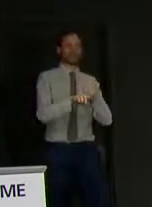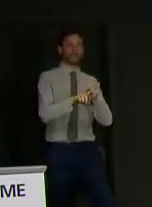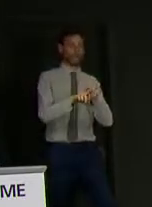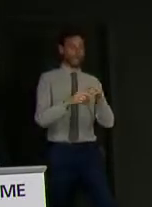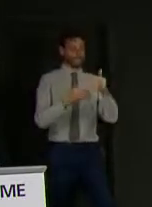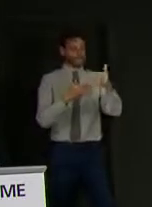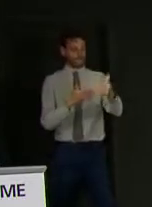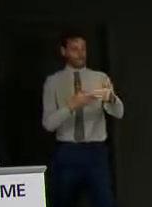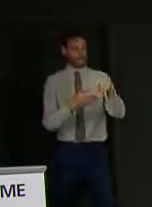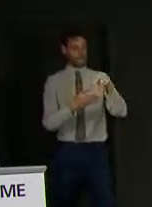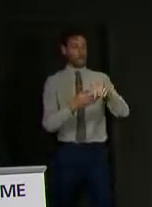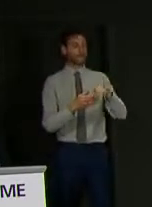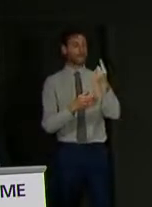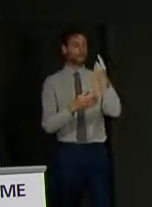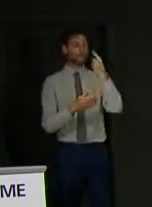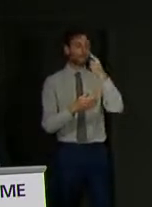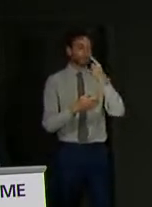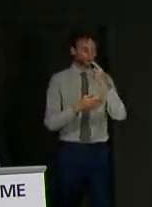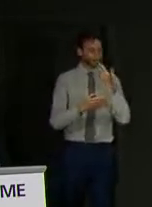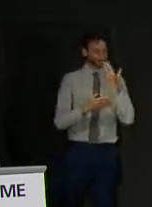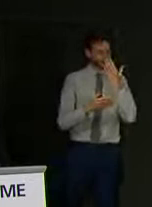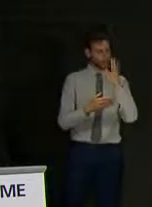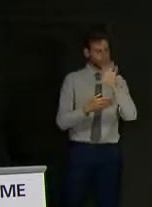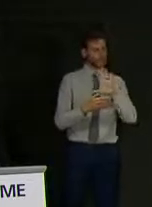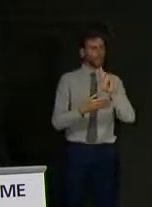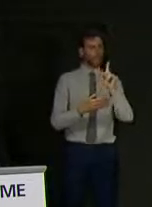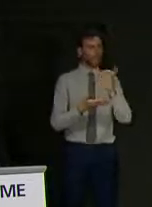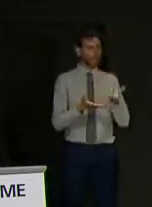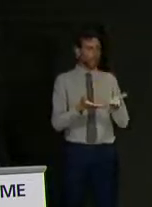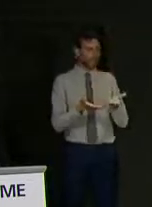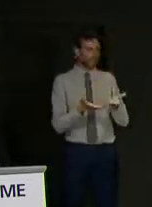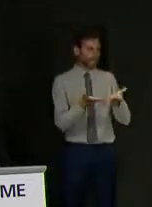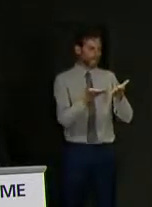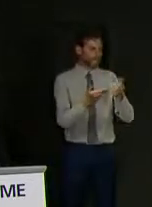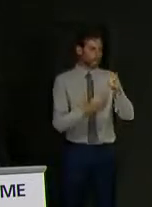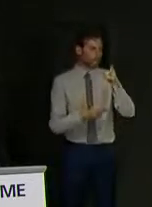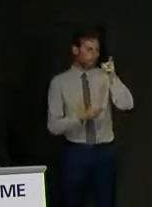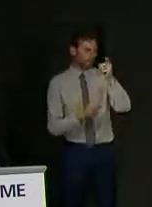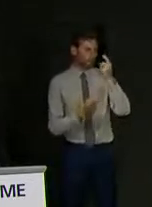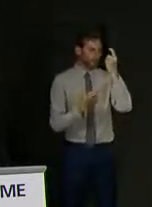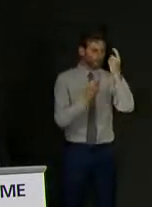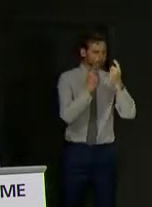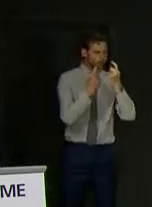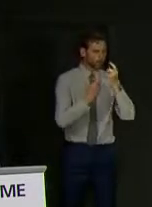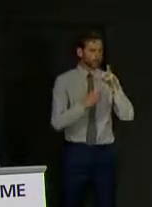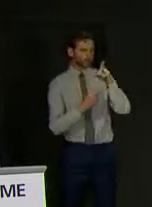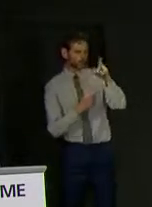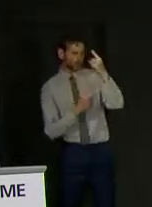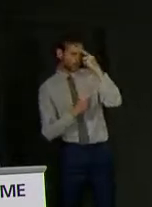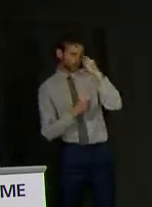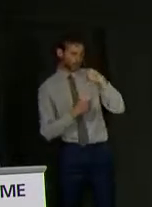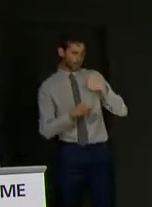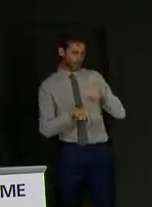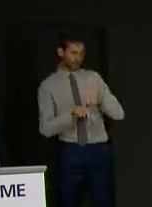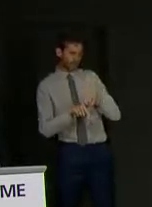more of a shift towards people using their own judgment and how they now observe the restrictions. You've addressed the five